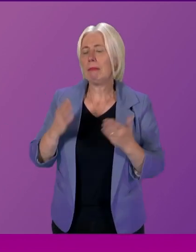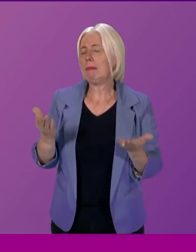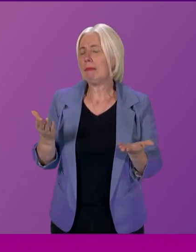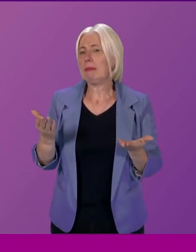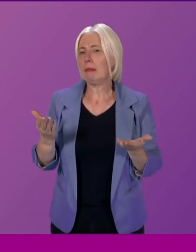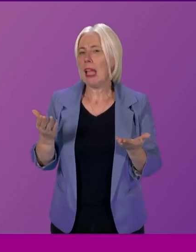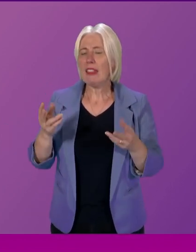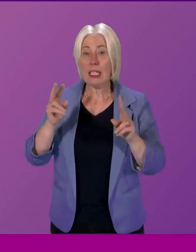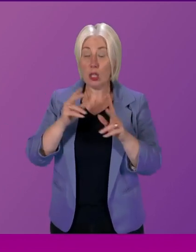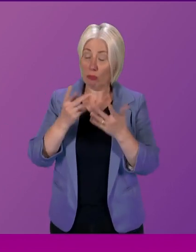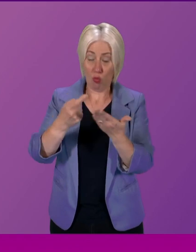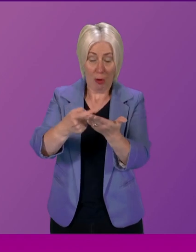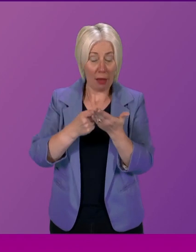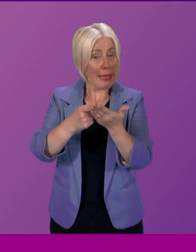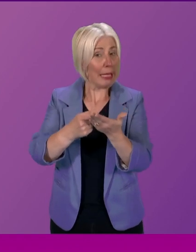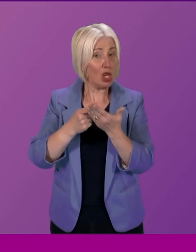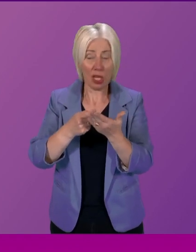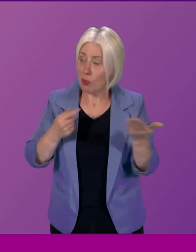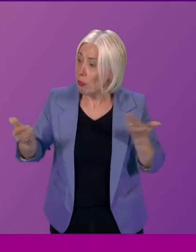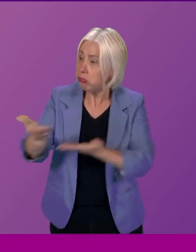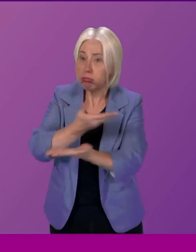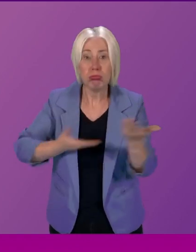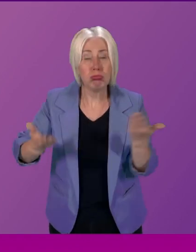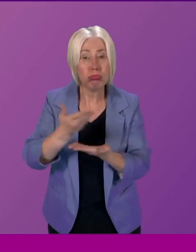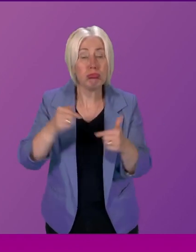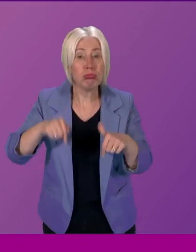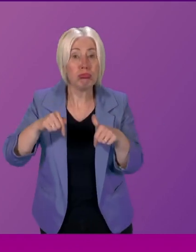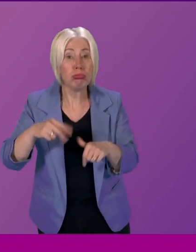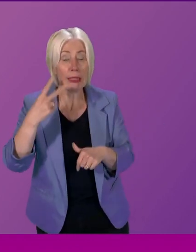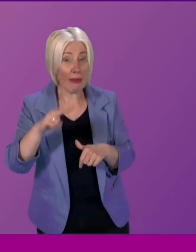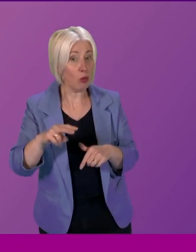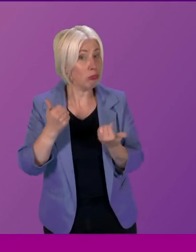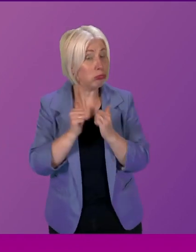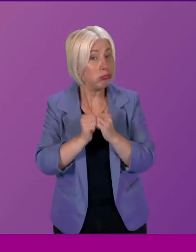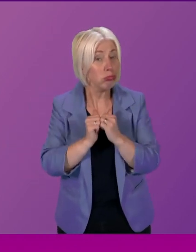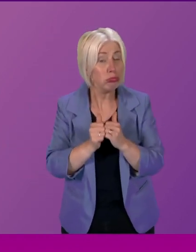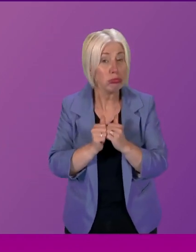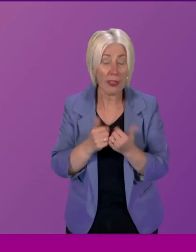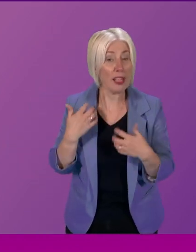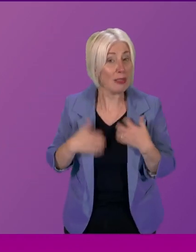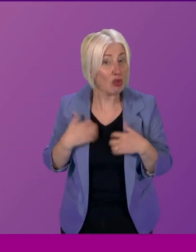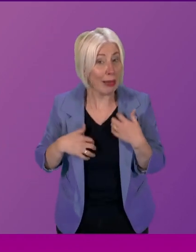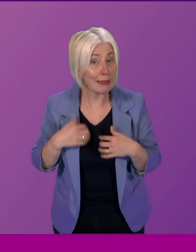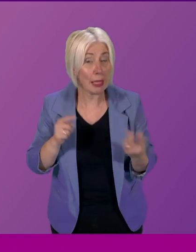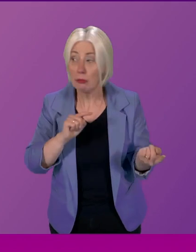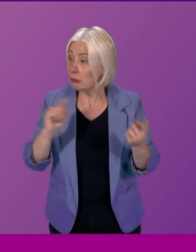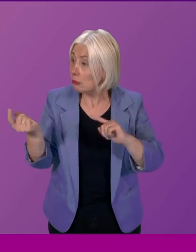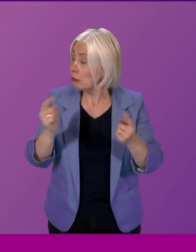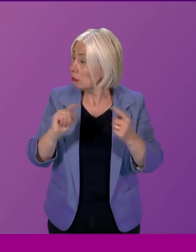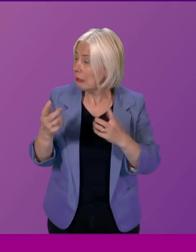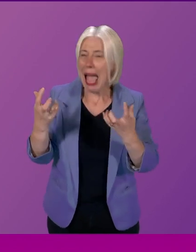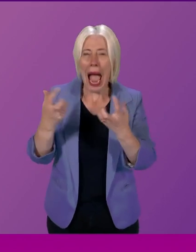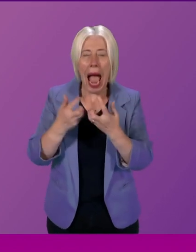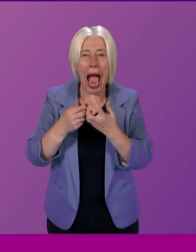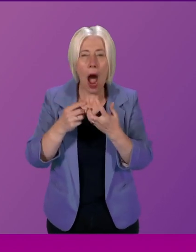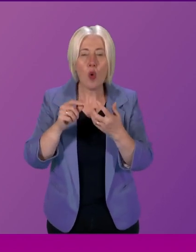seen a lot of recommendations discussed this afternoon which have much merit interesting exchanges I think in terms of how do we bring